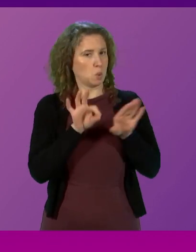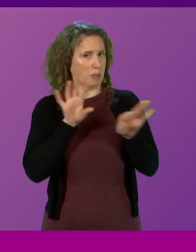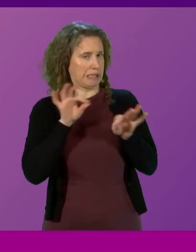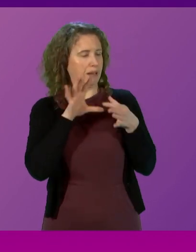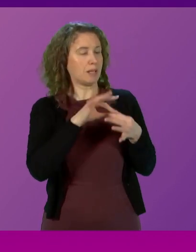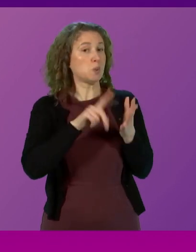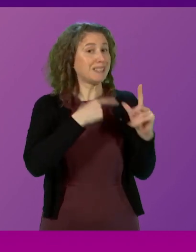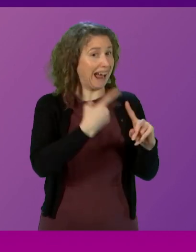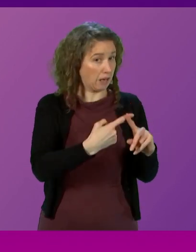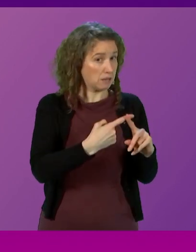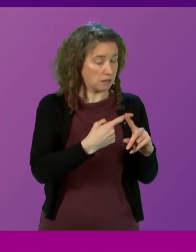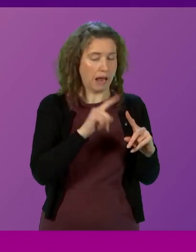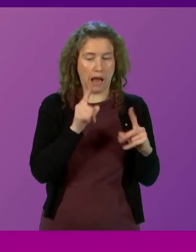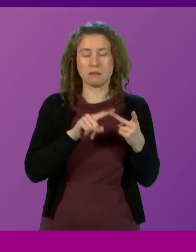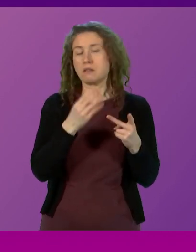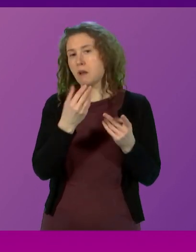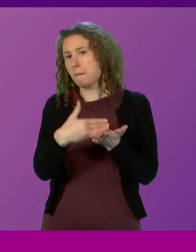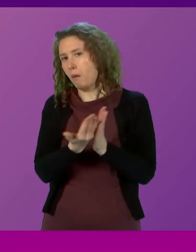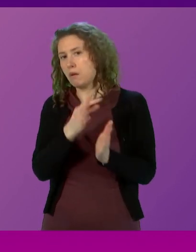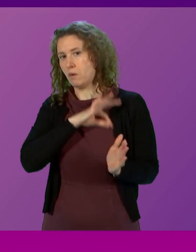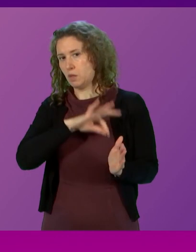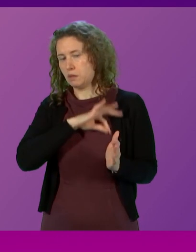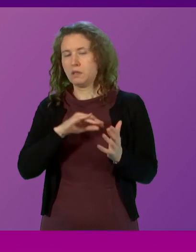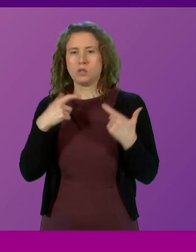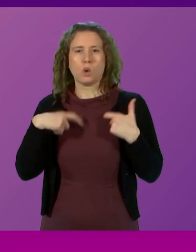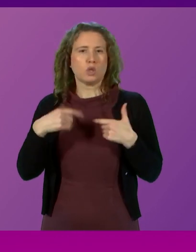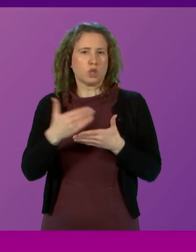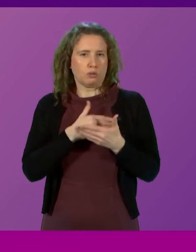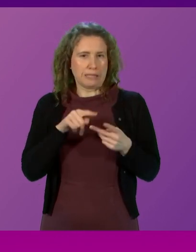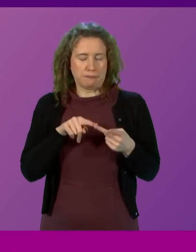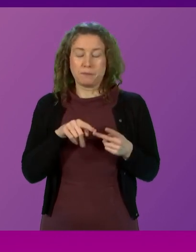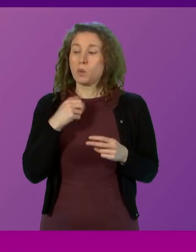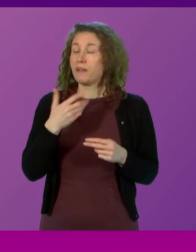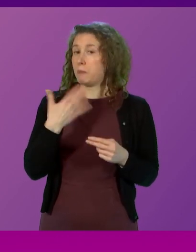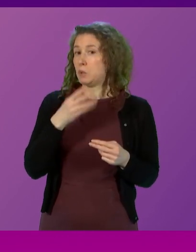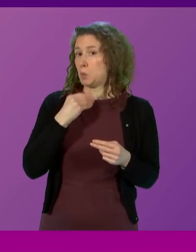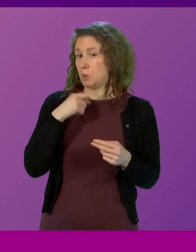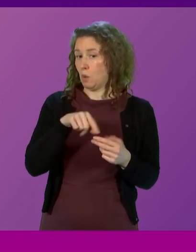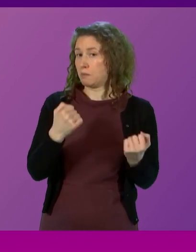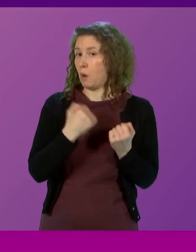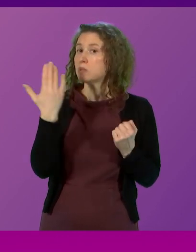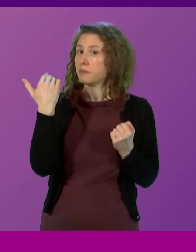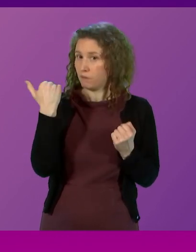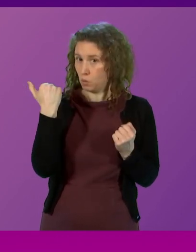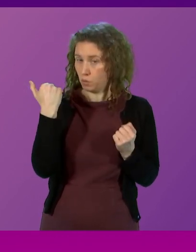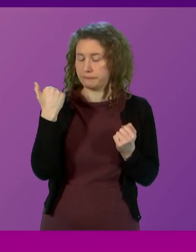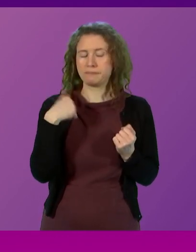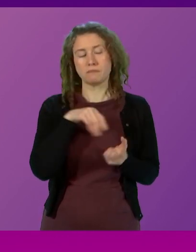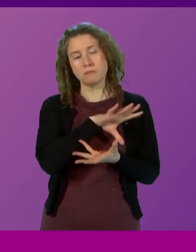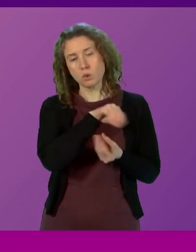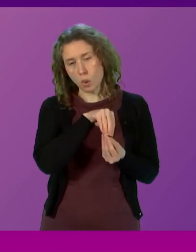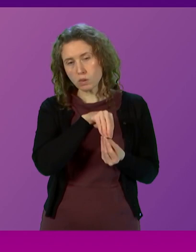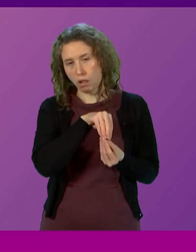and on some elements of social security. The Scottish Government has made use of those powers in the past. In total,